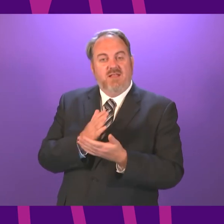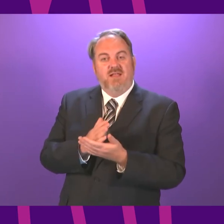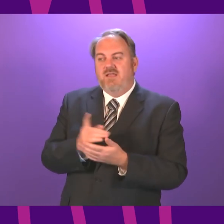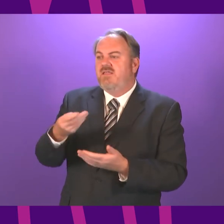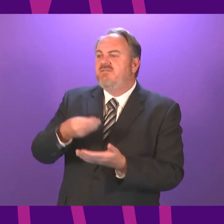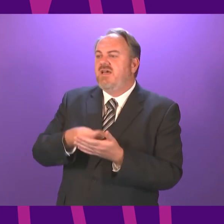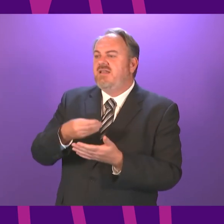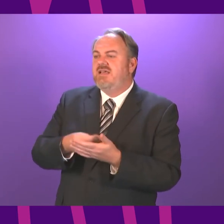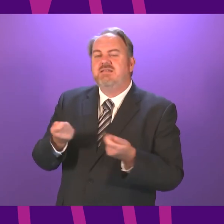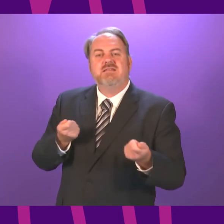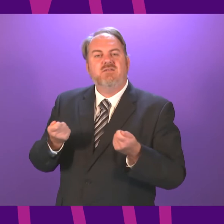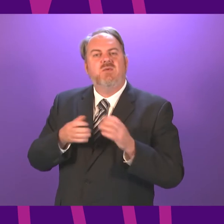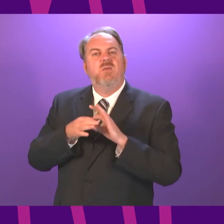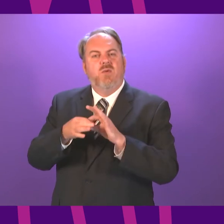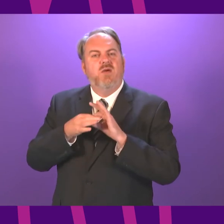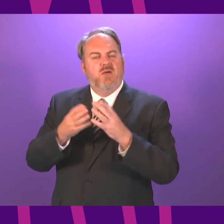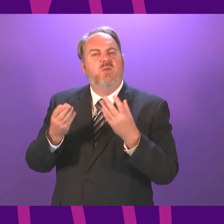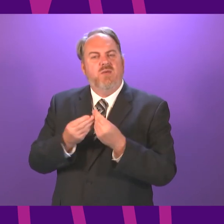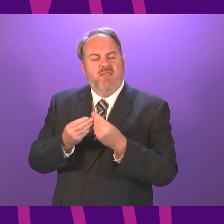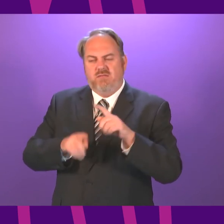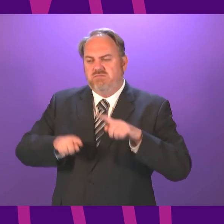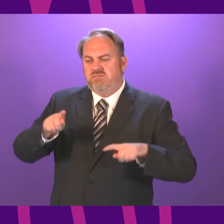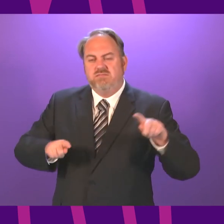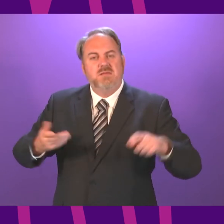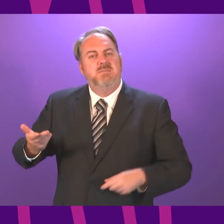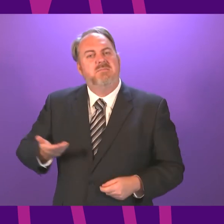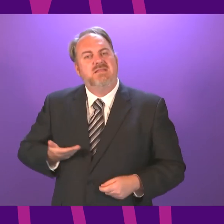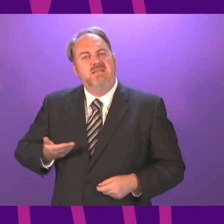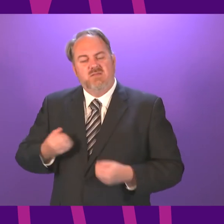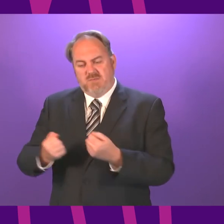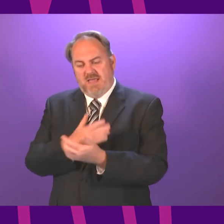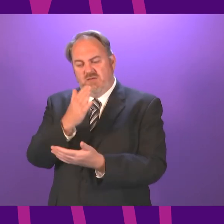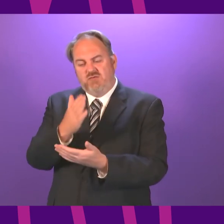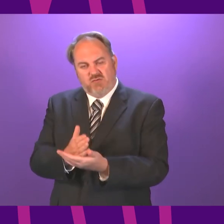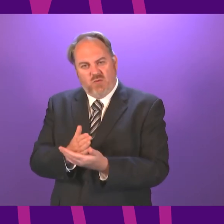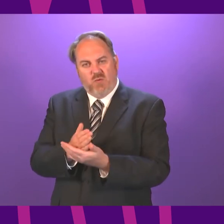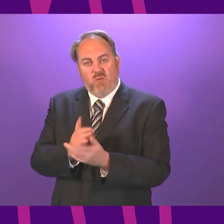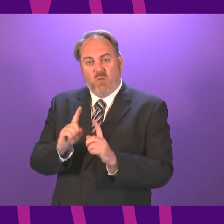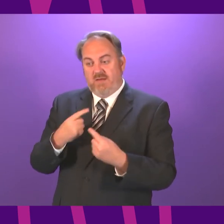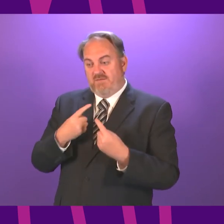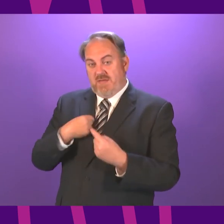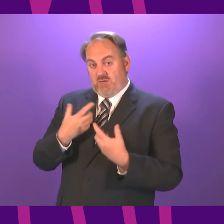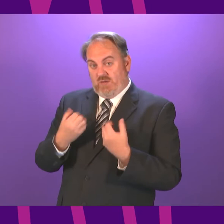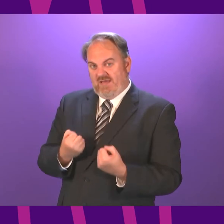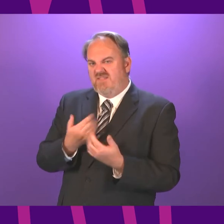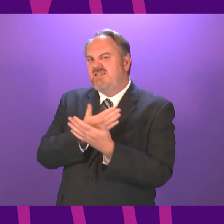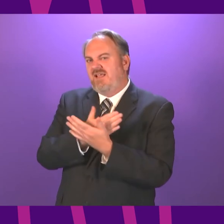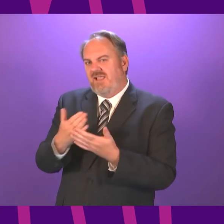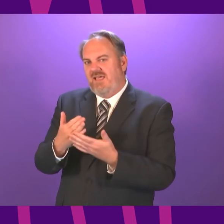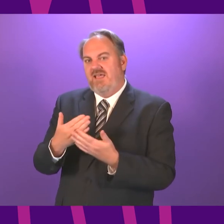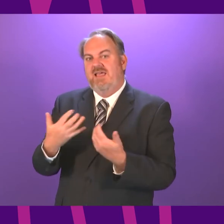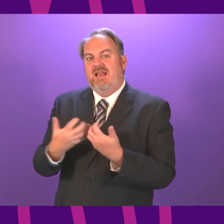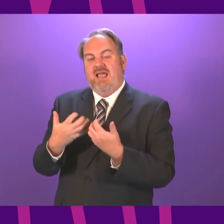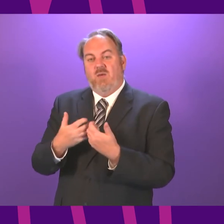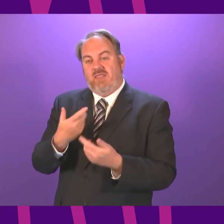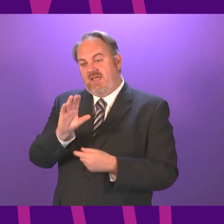Secretary will continue to work with businesses to make sure that the financial support that is available is understood and, more importantly, that is accessed by businesses